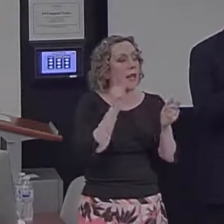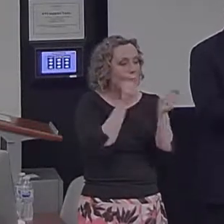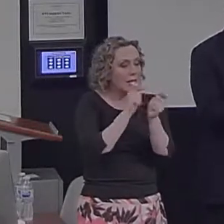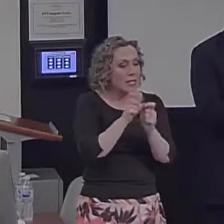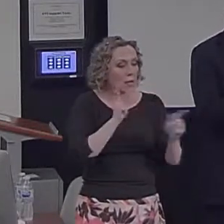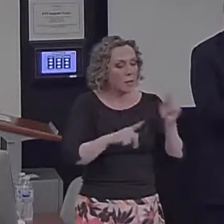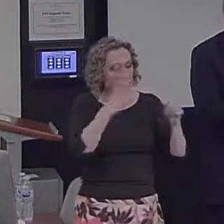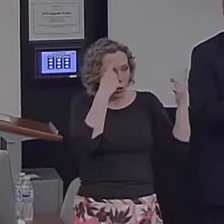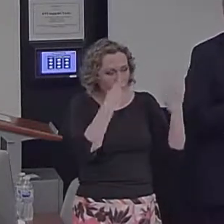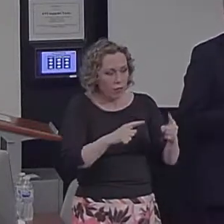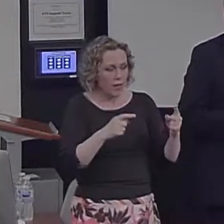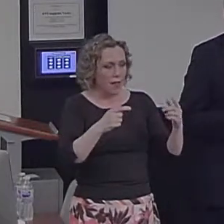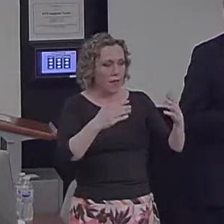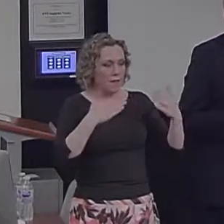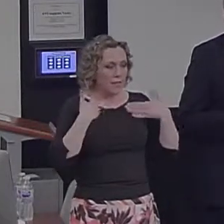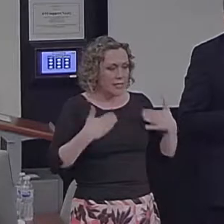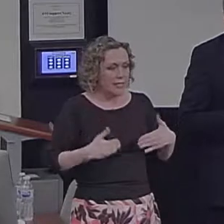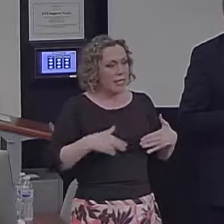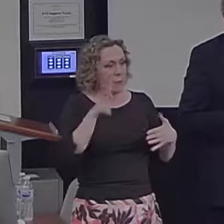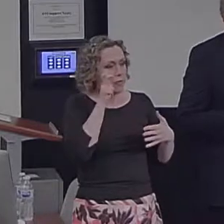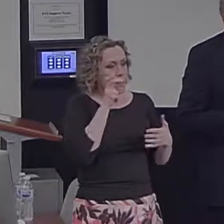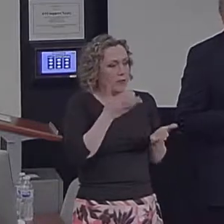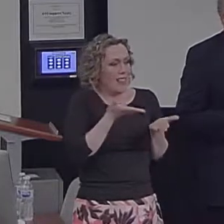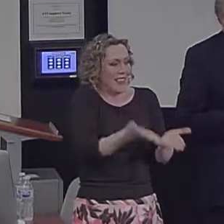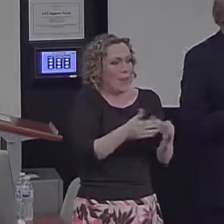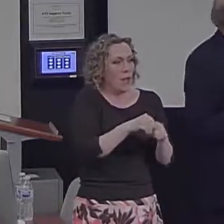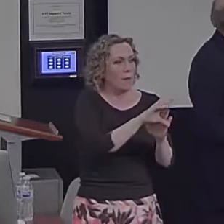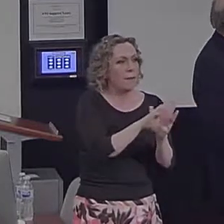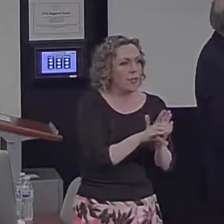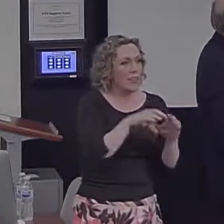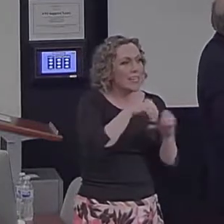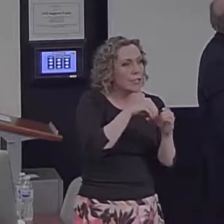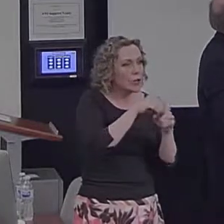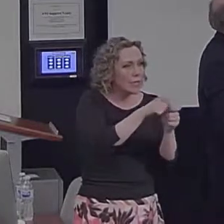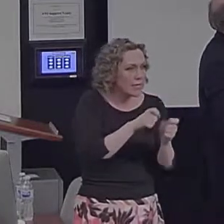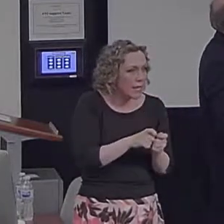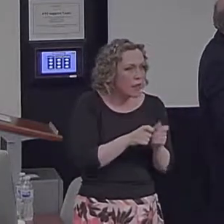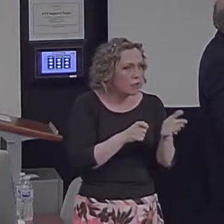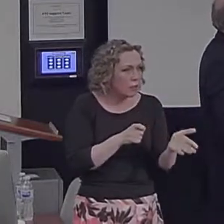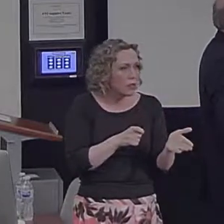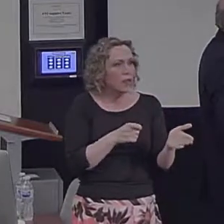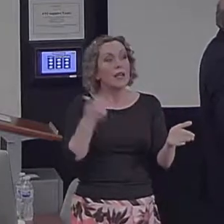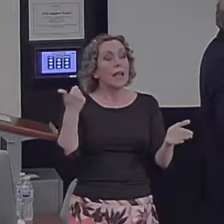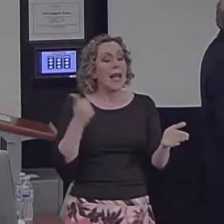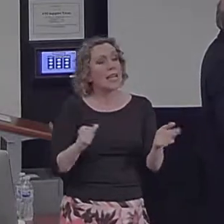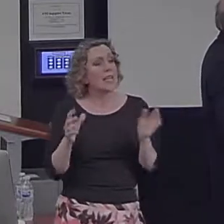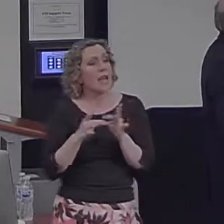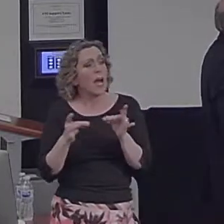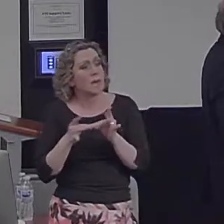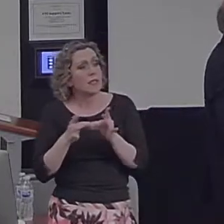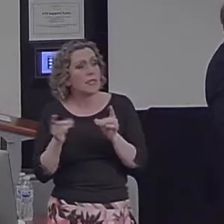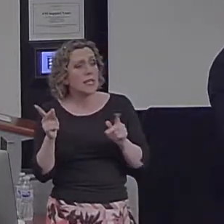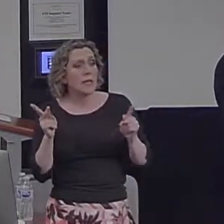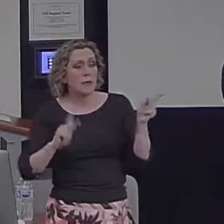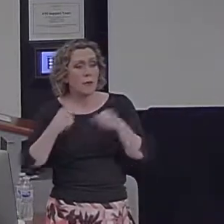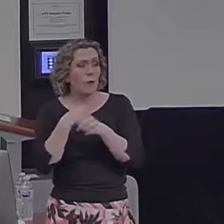physically, perceptually present in the picture. That's an internal detail. And any commentary, inferences, related semantic information